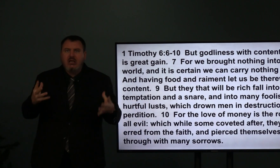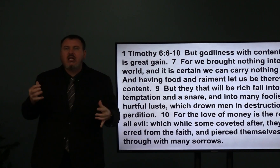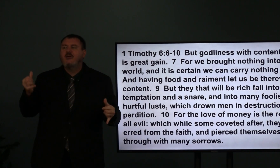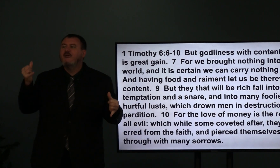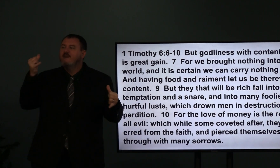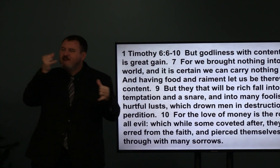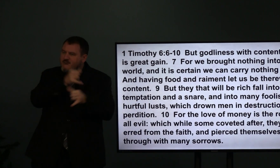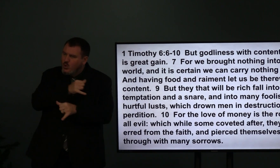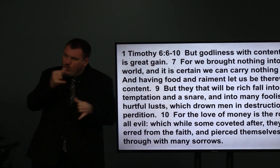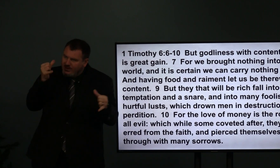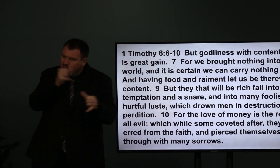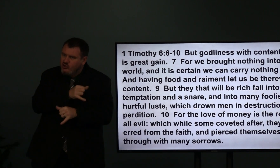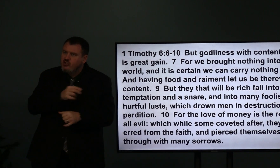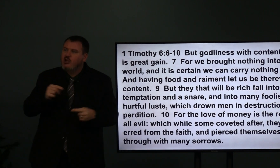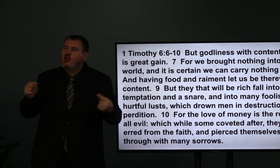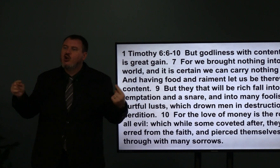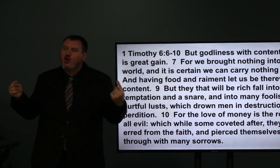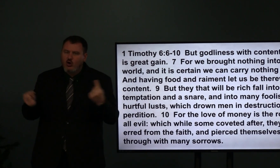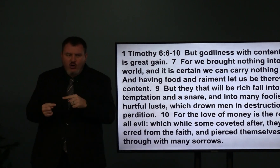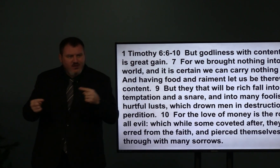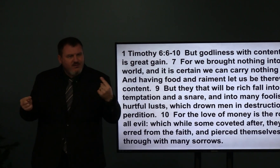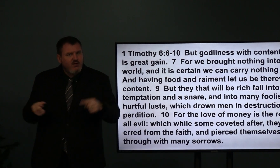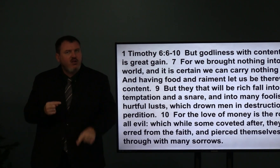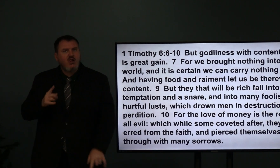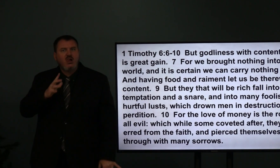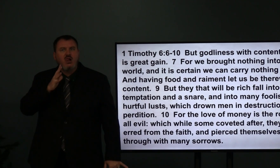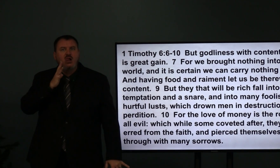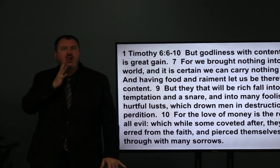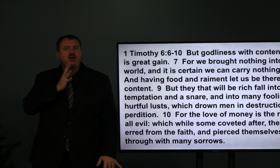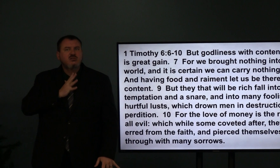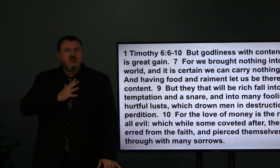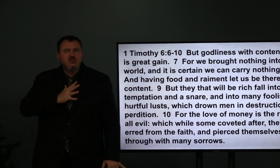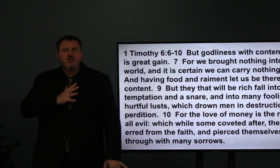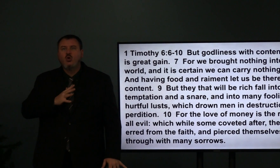and into many foolish and hurtful lusts.